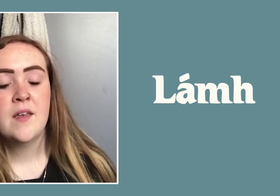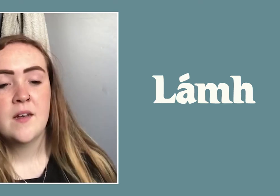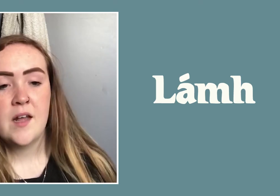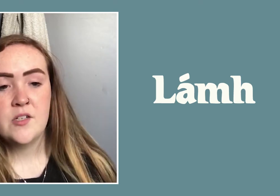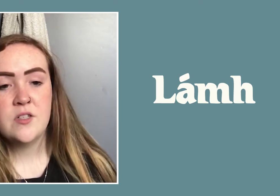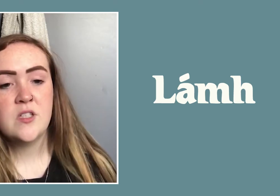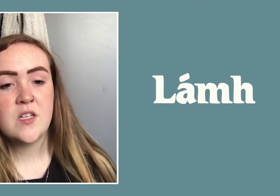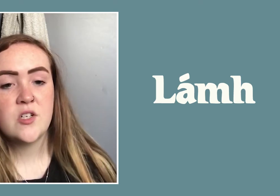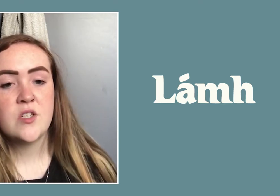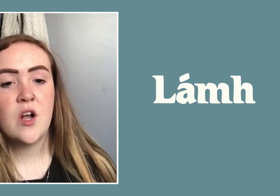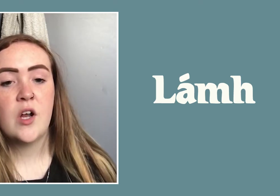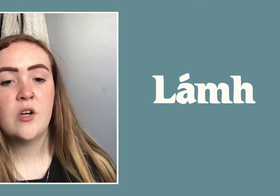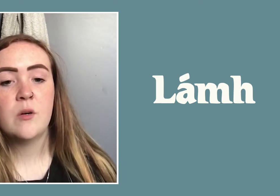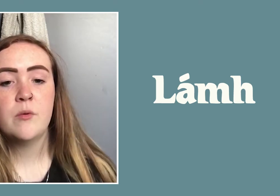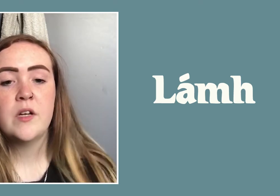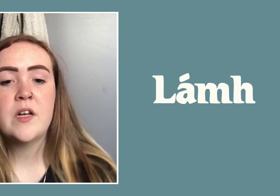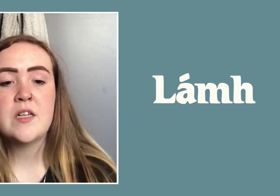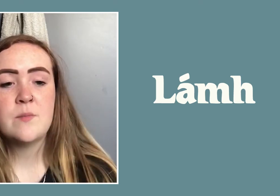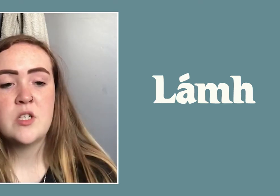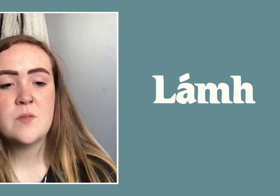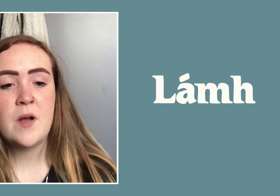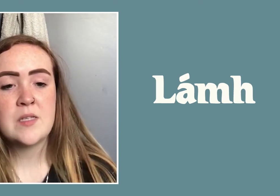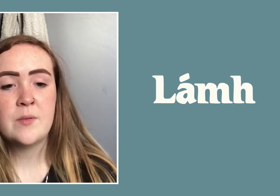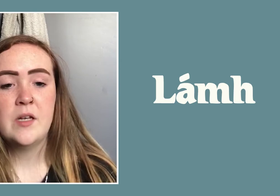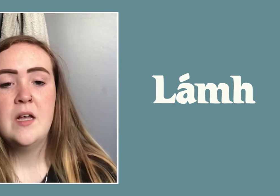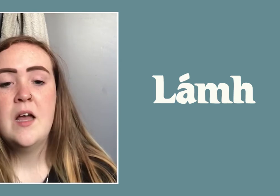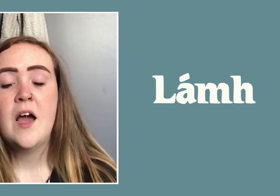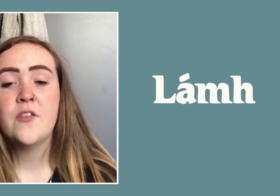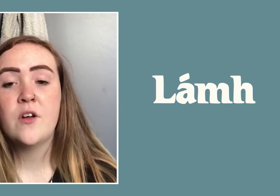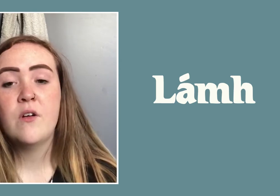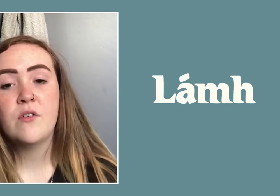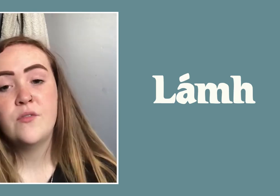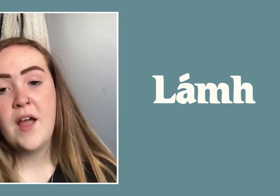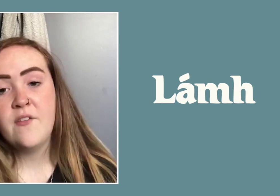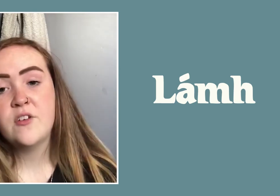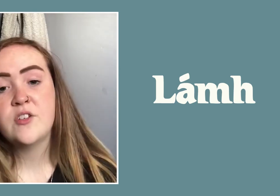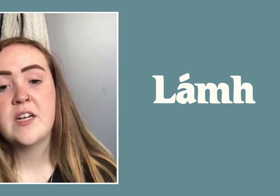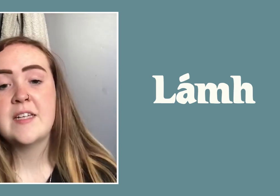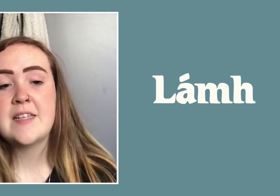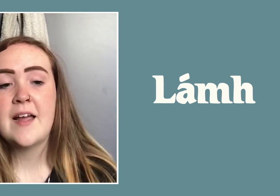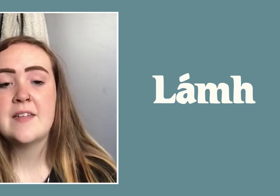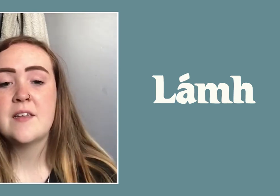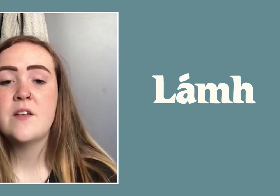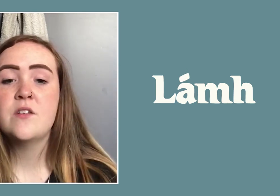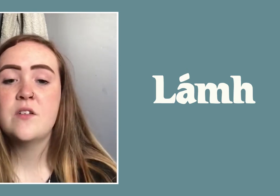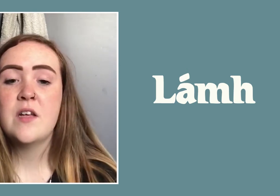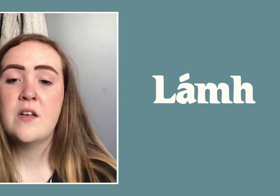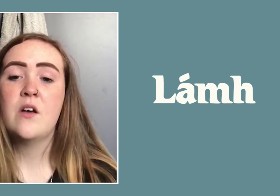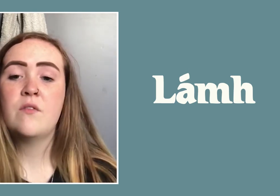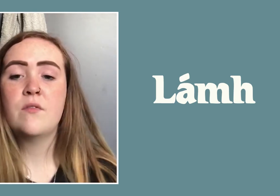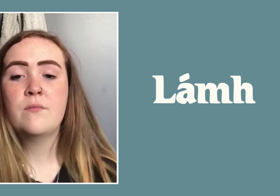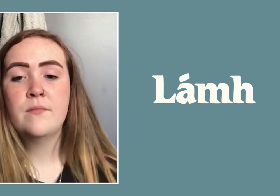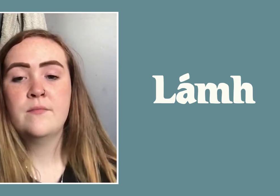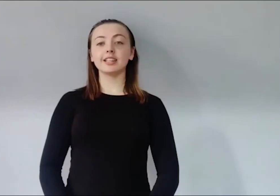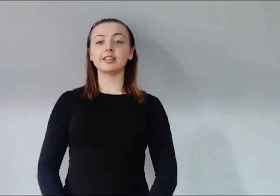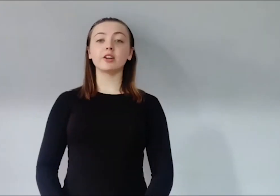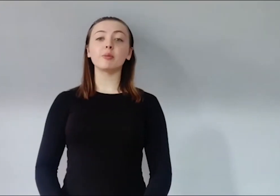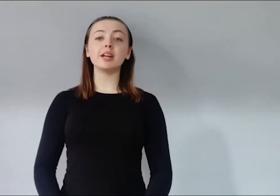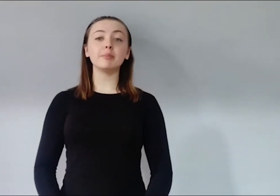Natural gestures are incorporated as much as possible and there are over 580 signs in love. There are many